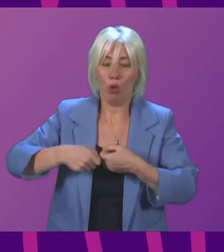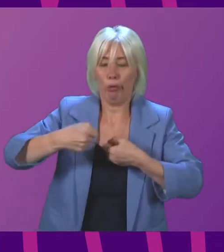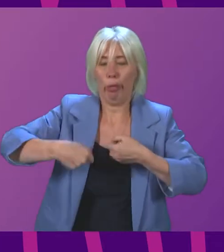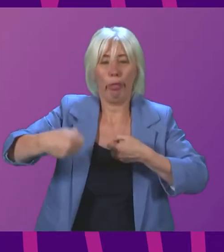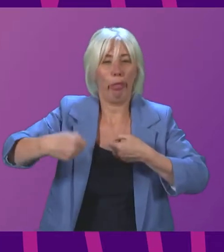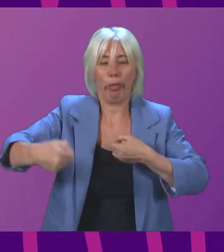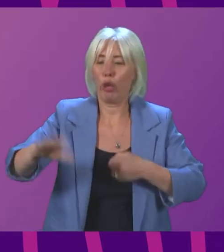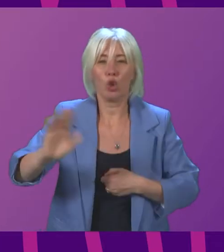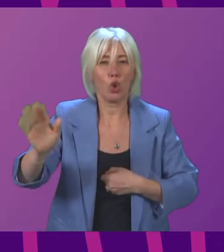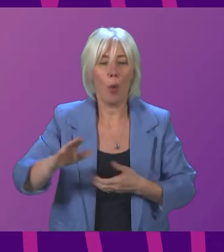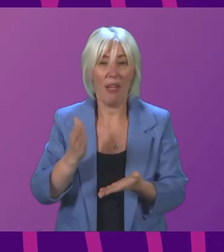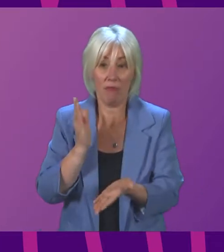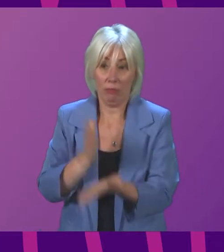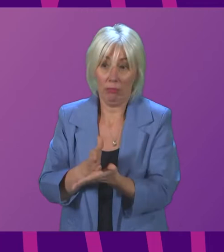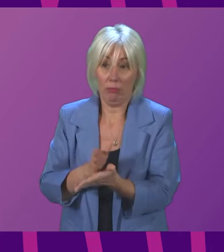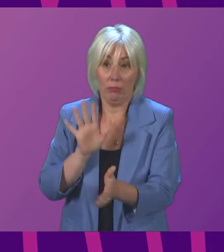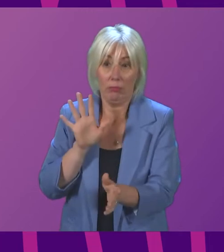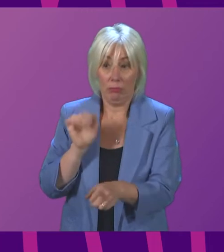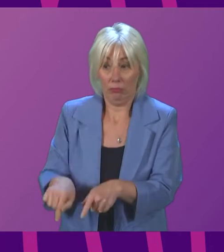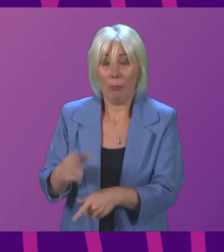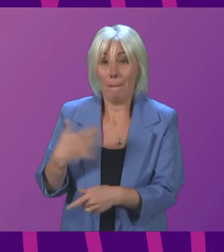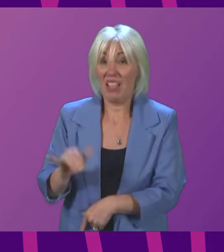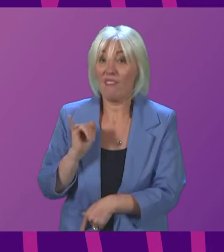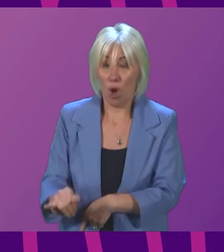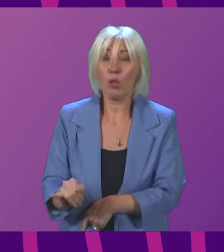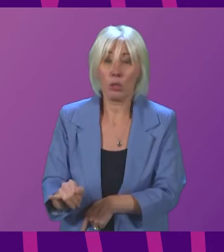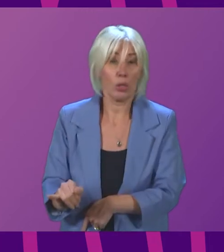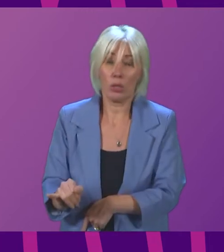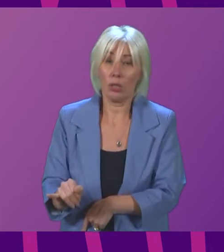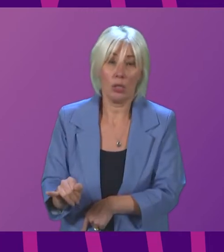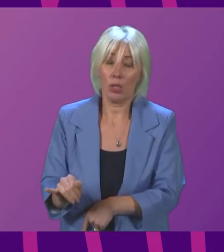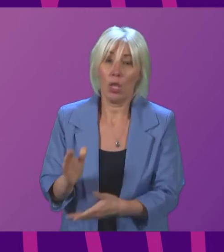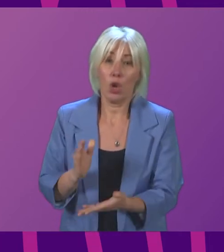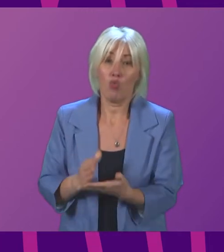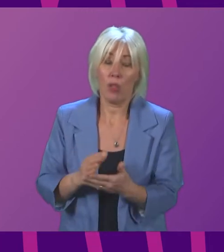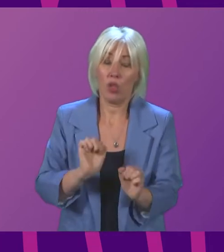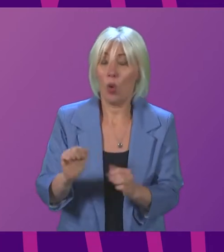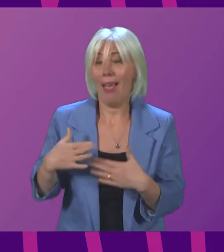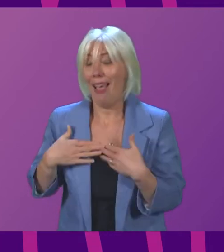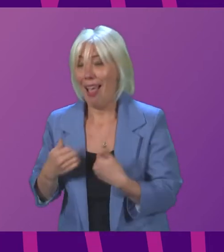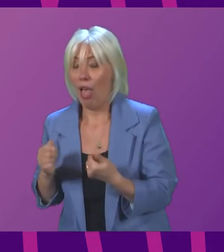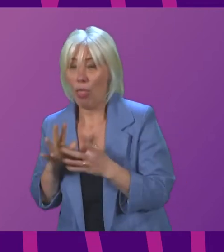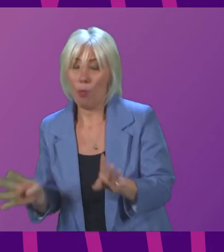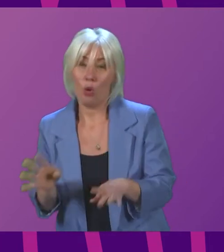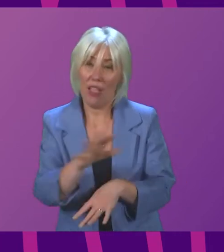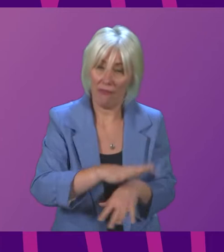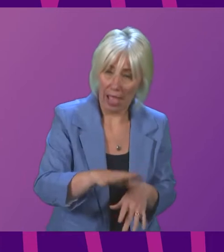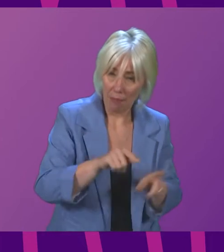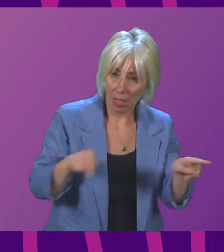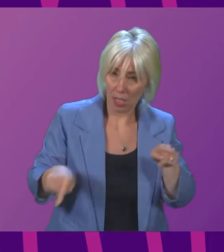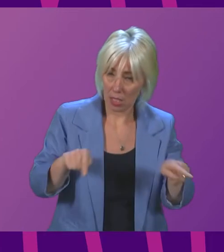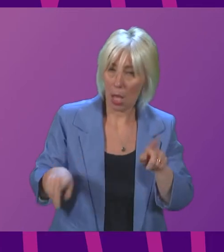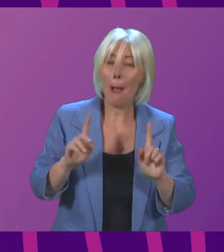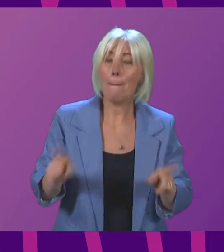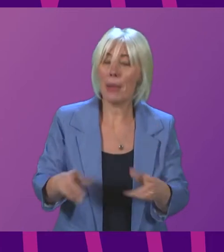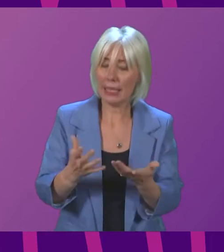if there is fault. Clearly, again, this would be a matter between the health board and the families. But I will take on